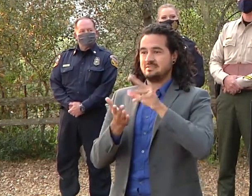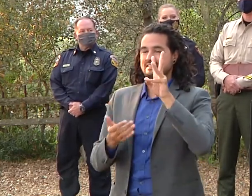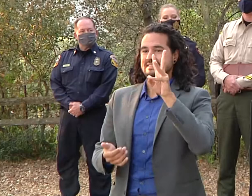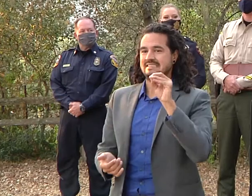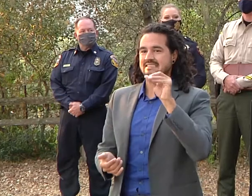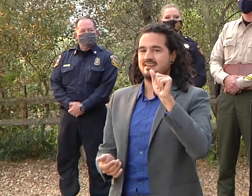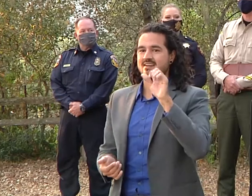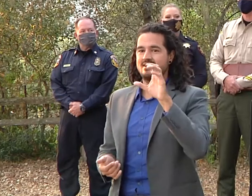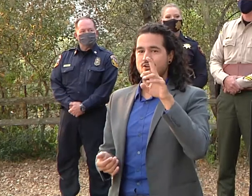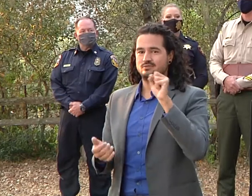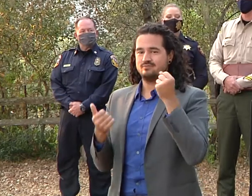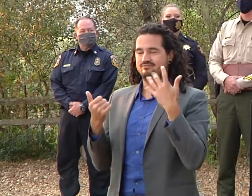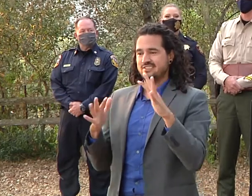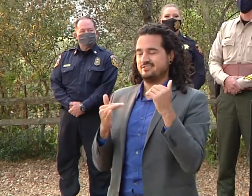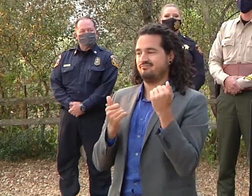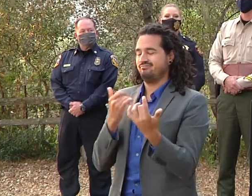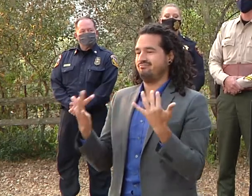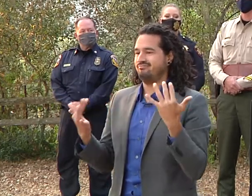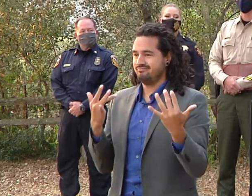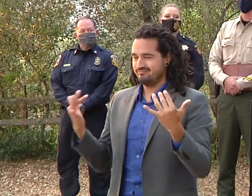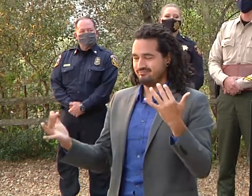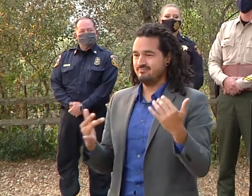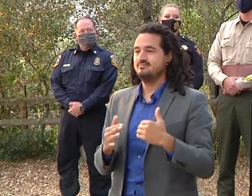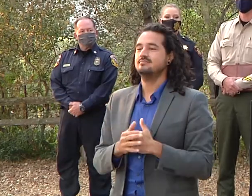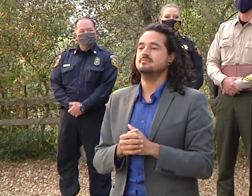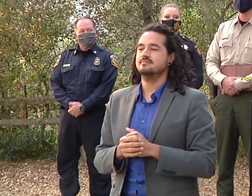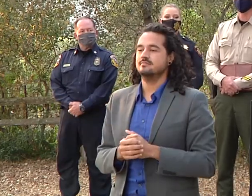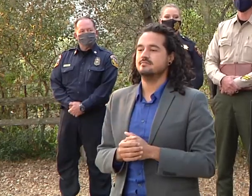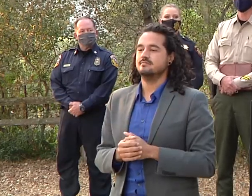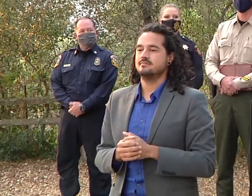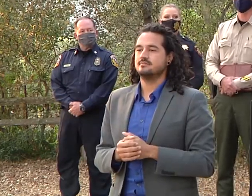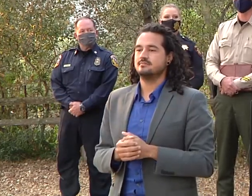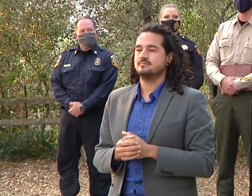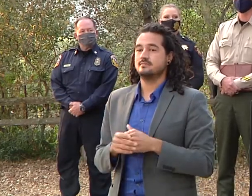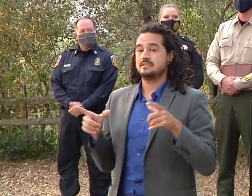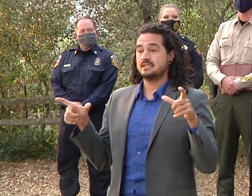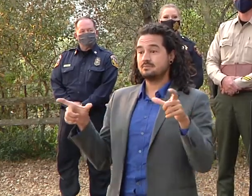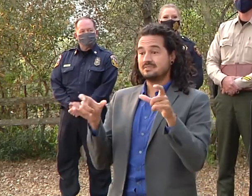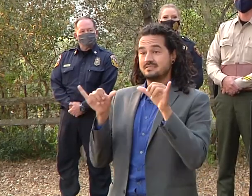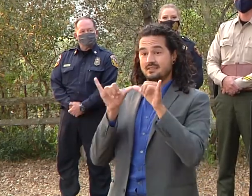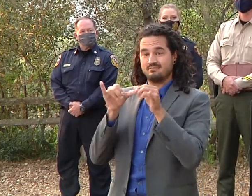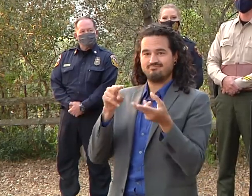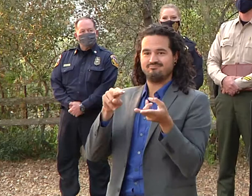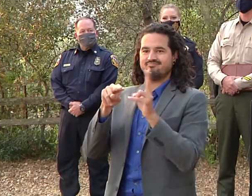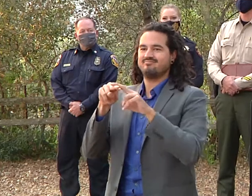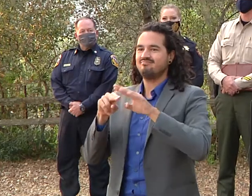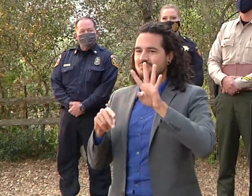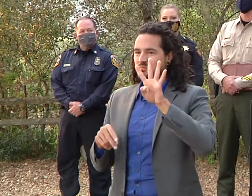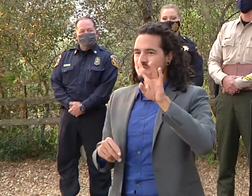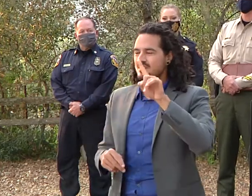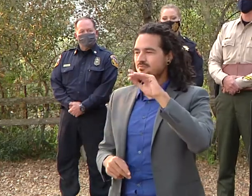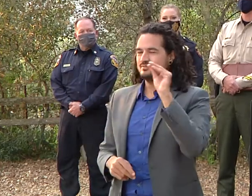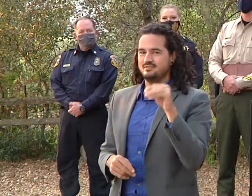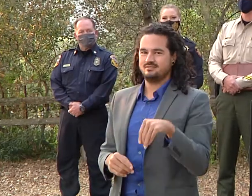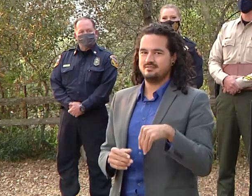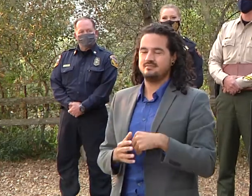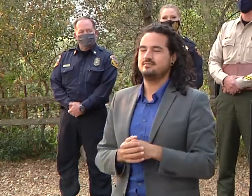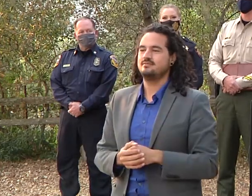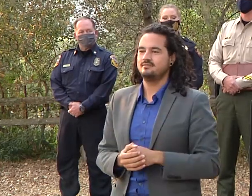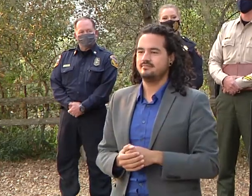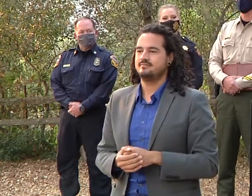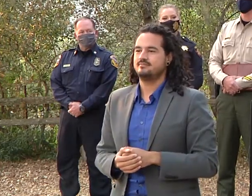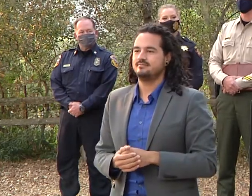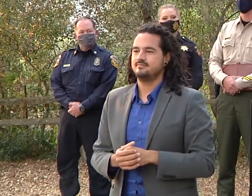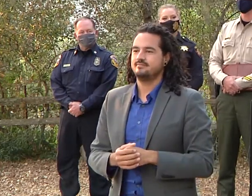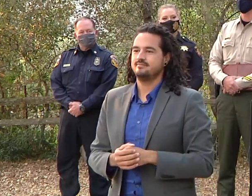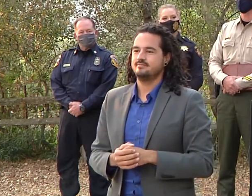eight five zero six zero containment has gone up to forty one percent the fire is now forty one percent contained there